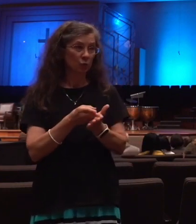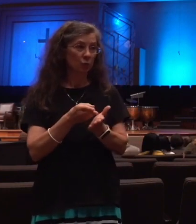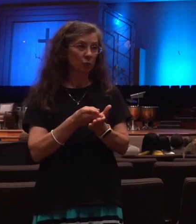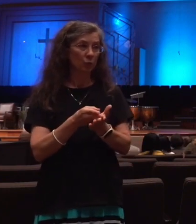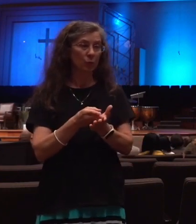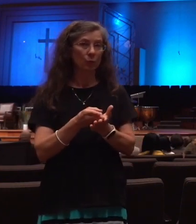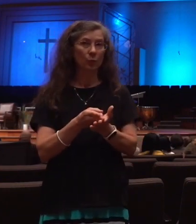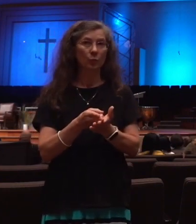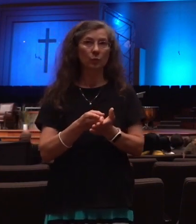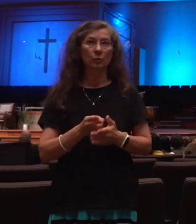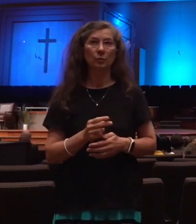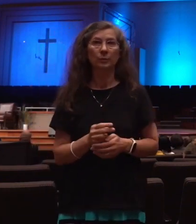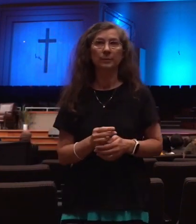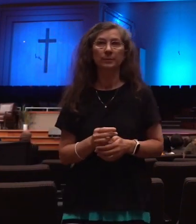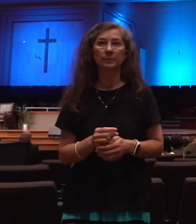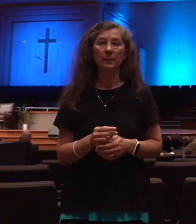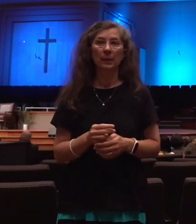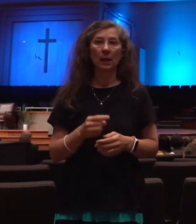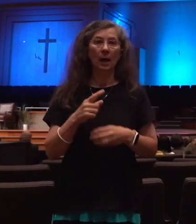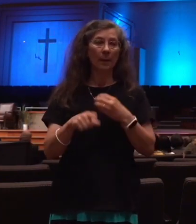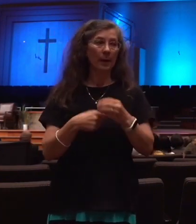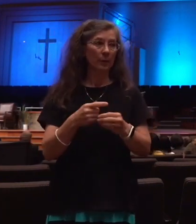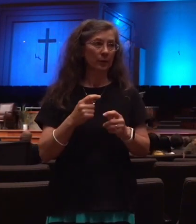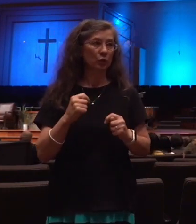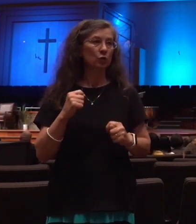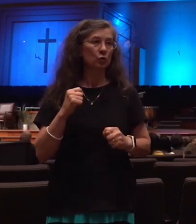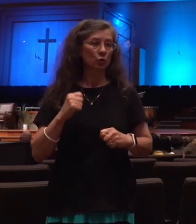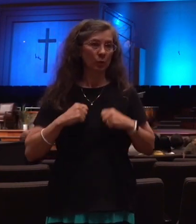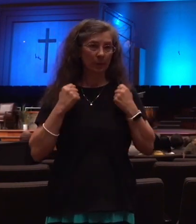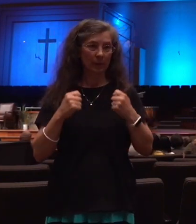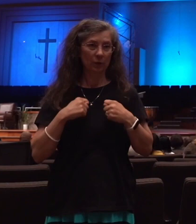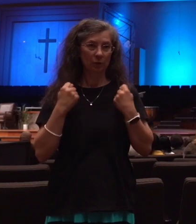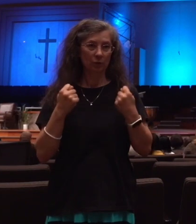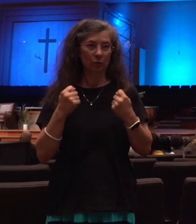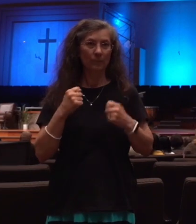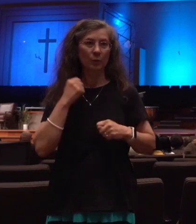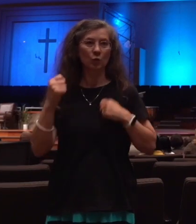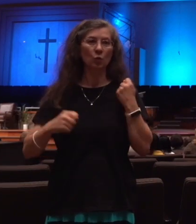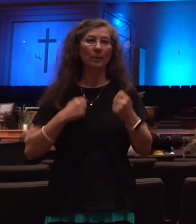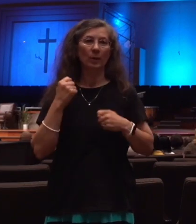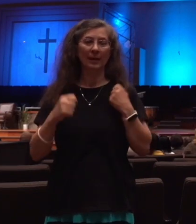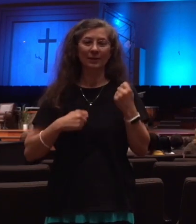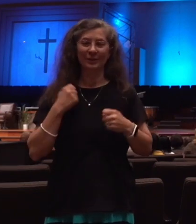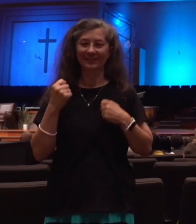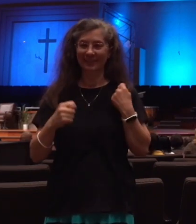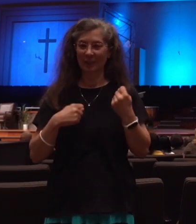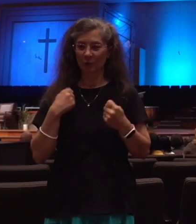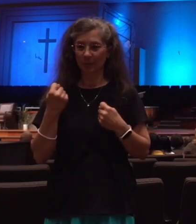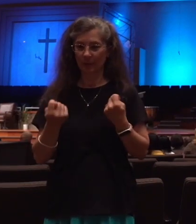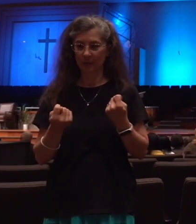that we sometimes call the tribulation. That's the first thing we want to look at, the period of the tribulation. Now,